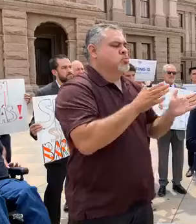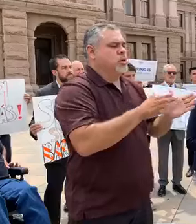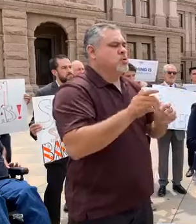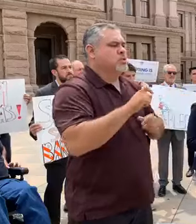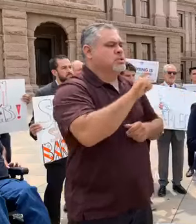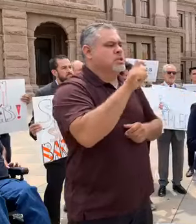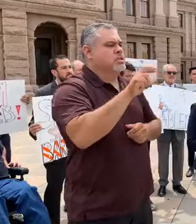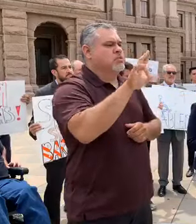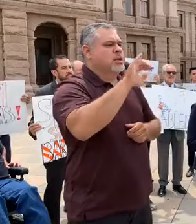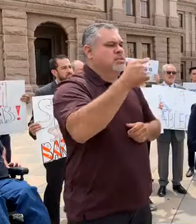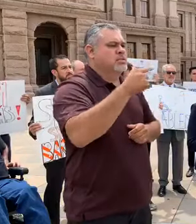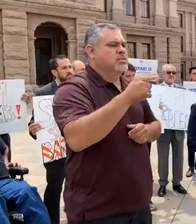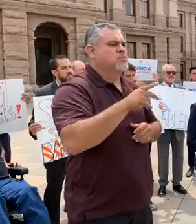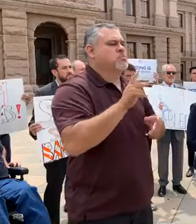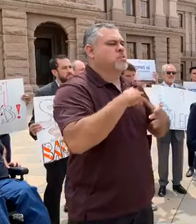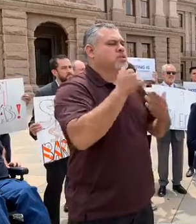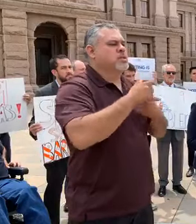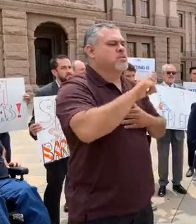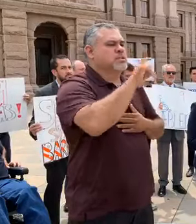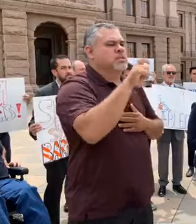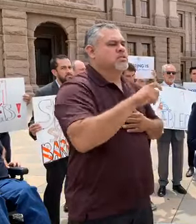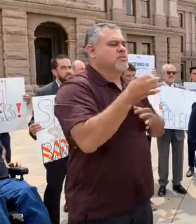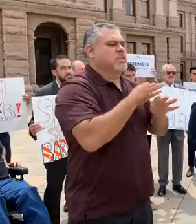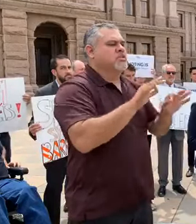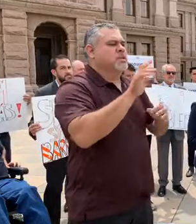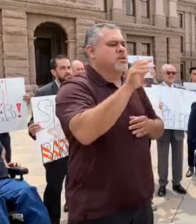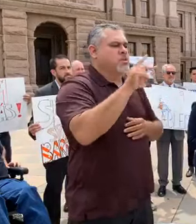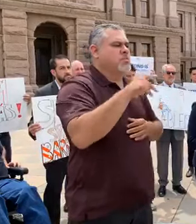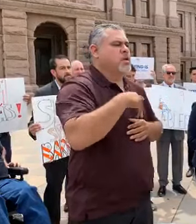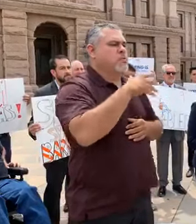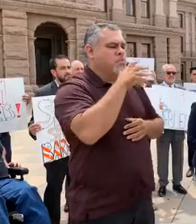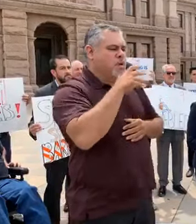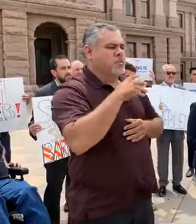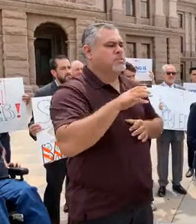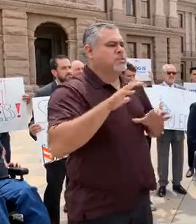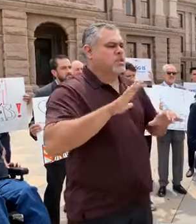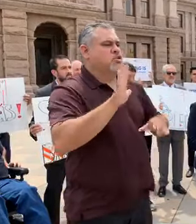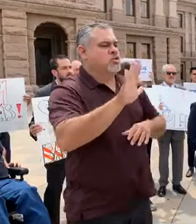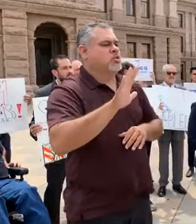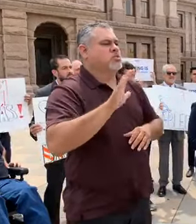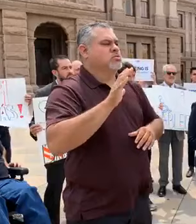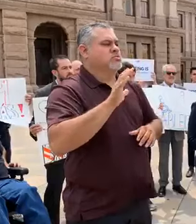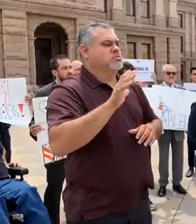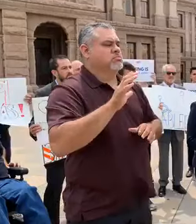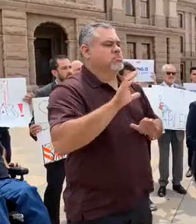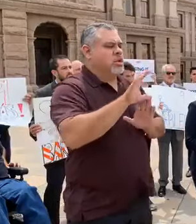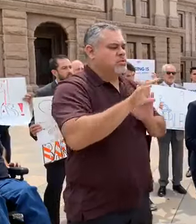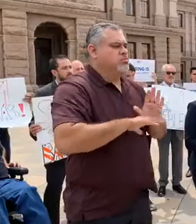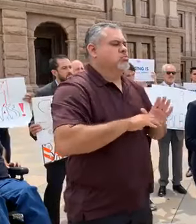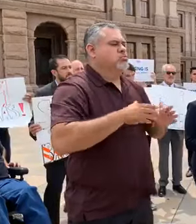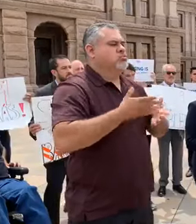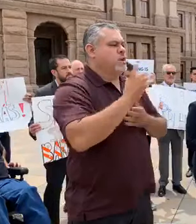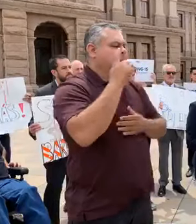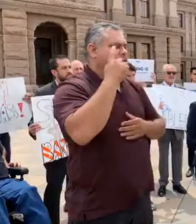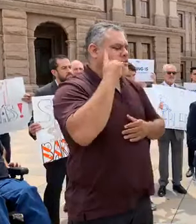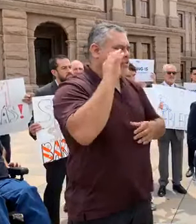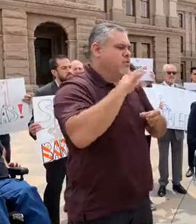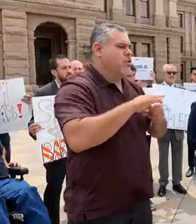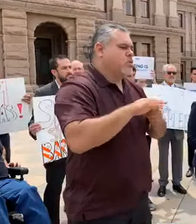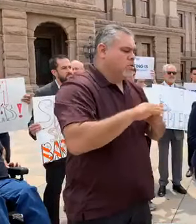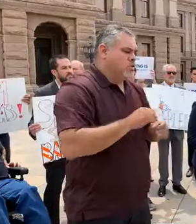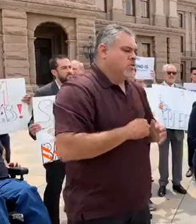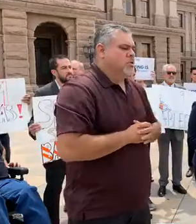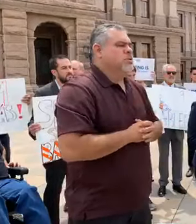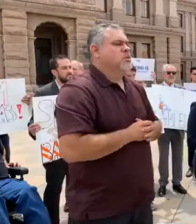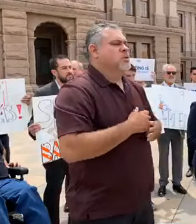a project of the Texas Freedom Network, that my mother exercised her constitutional right to vote. As a VDR, a Voter Deputy